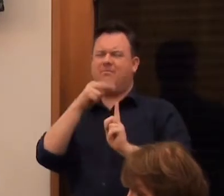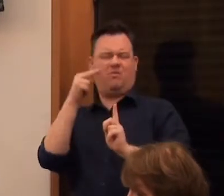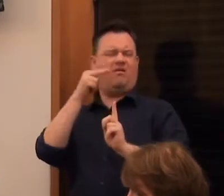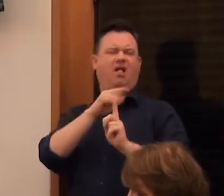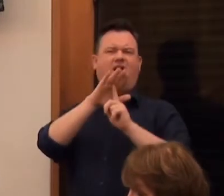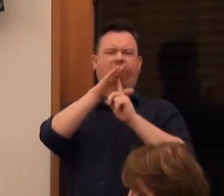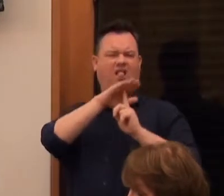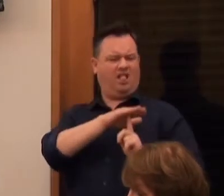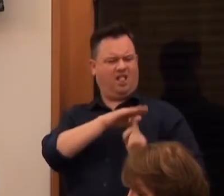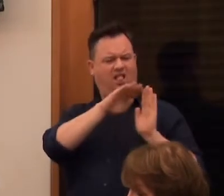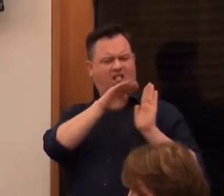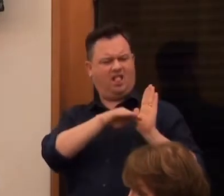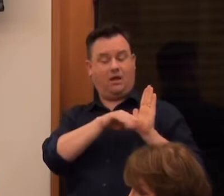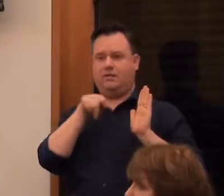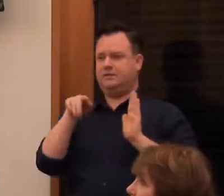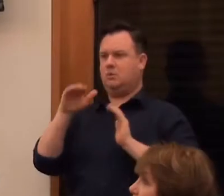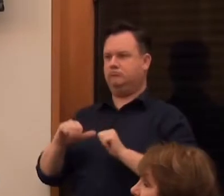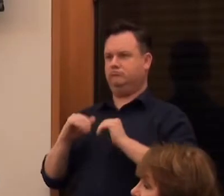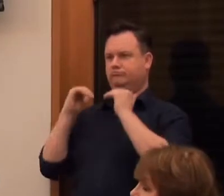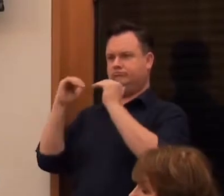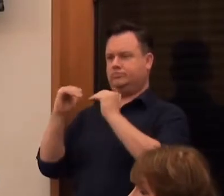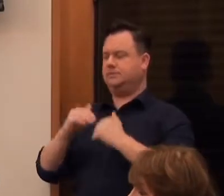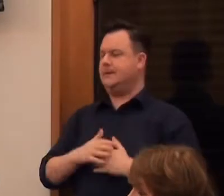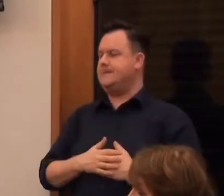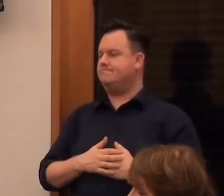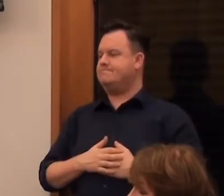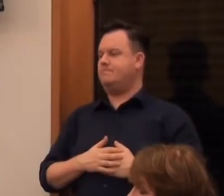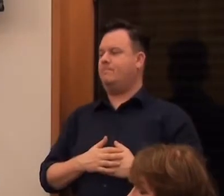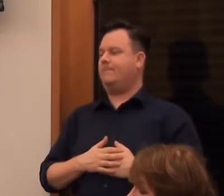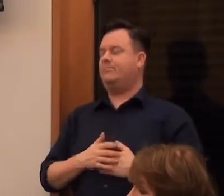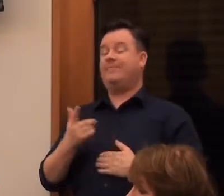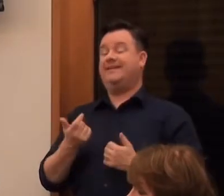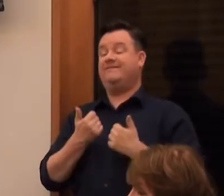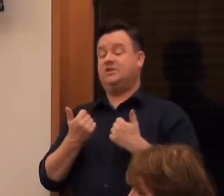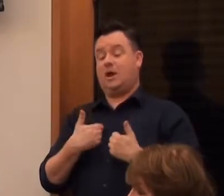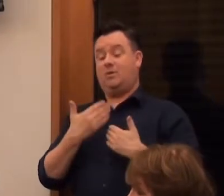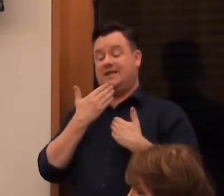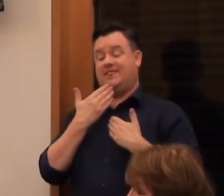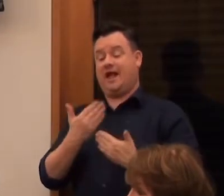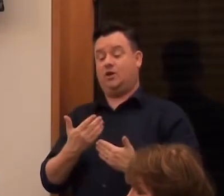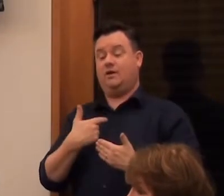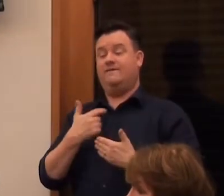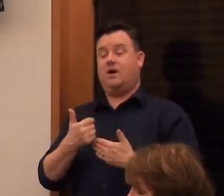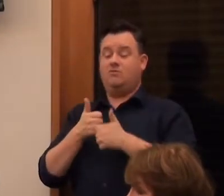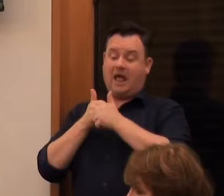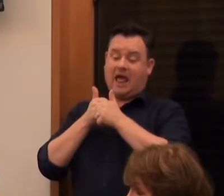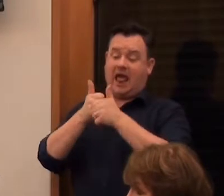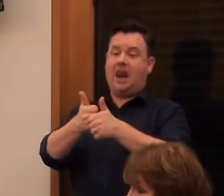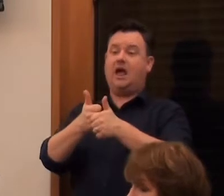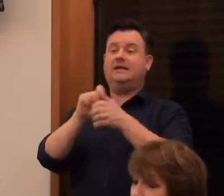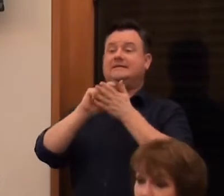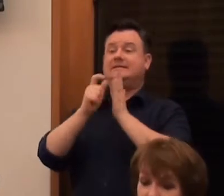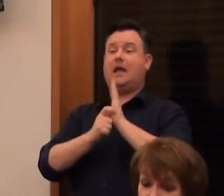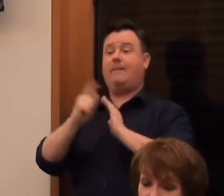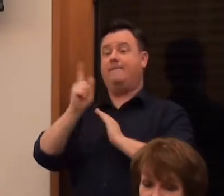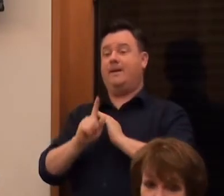of viewers would think it's going to look like. And then... Just to finish up. I mean... I'd like to thank you for being a great ally to disabled people in